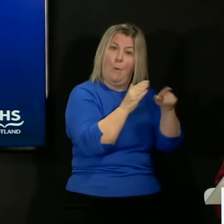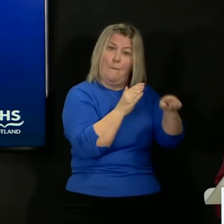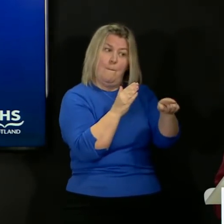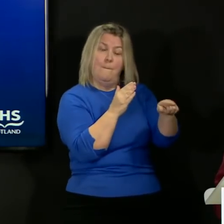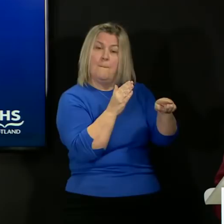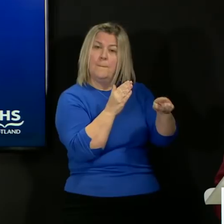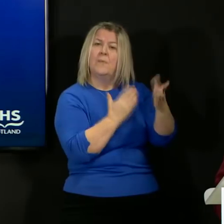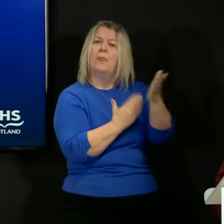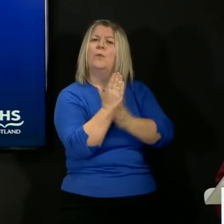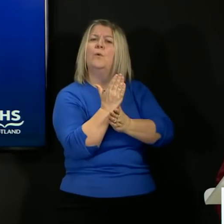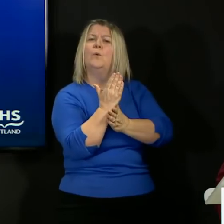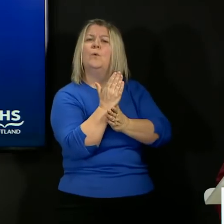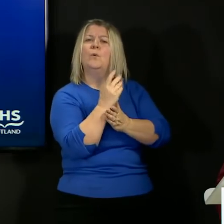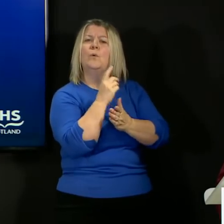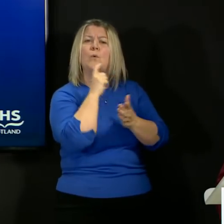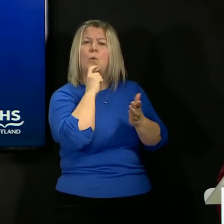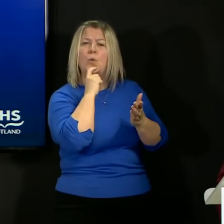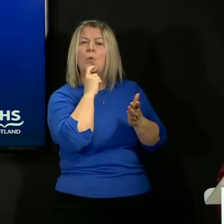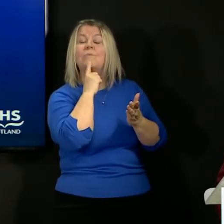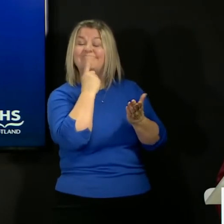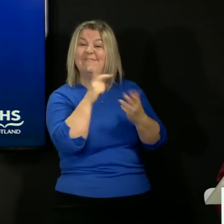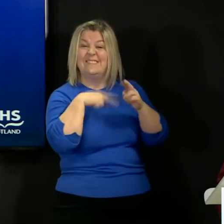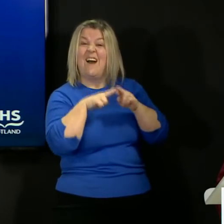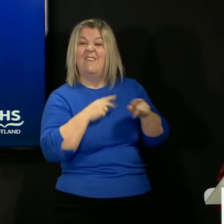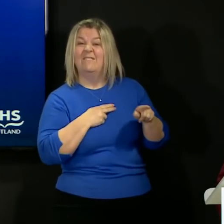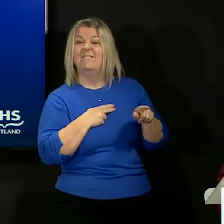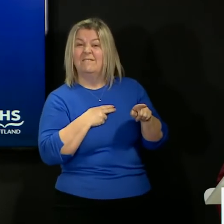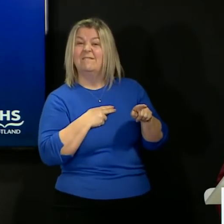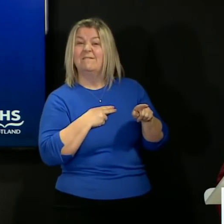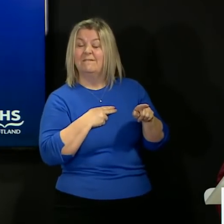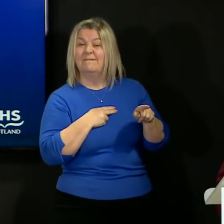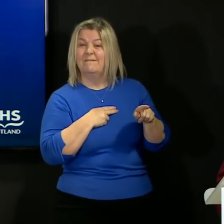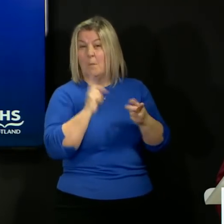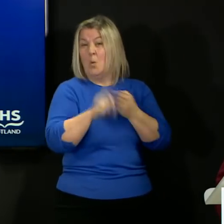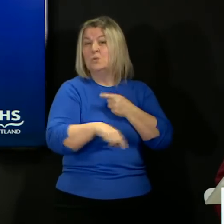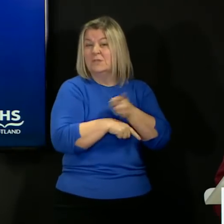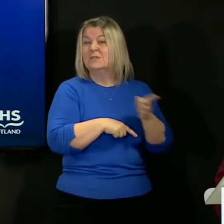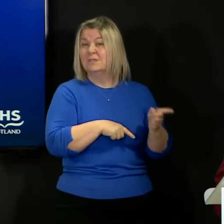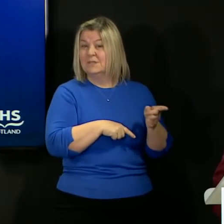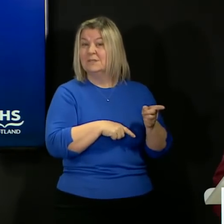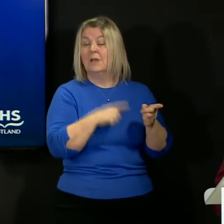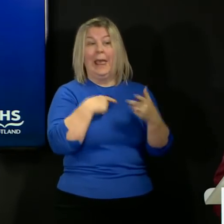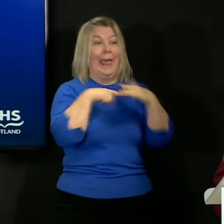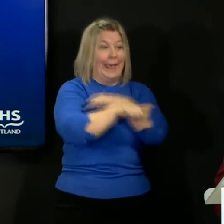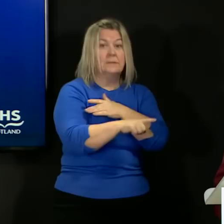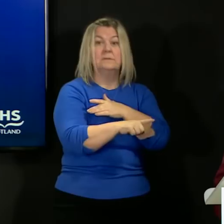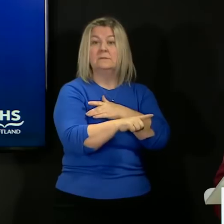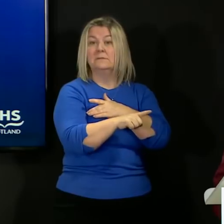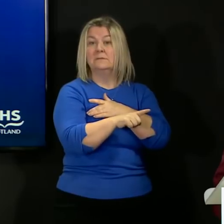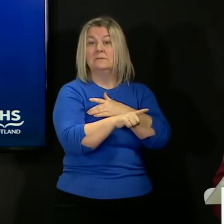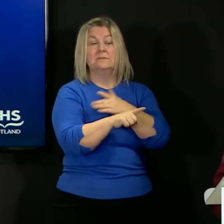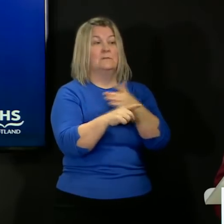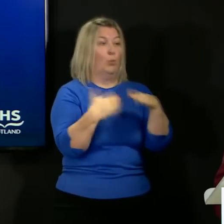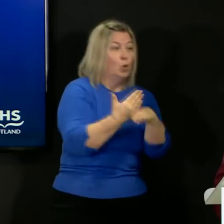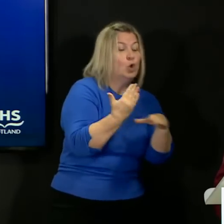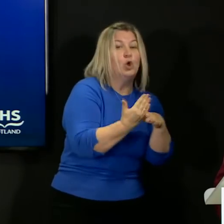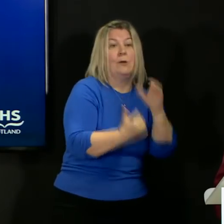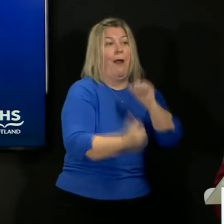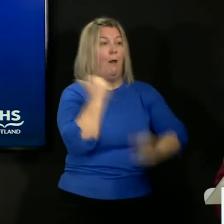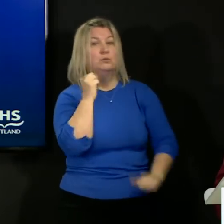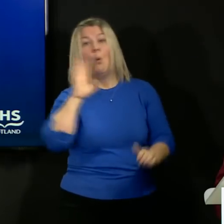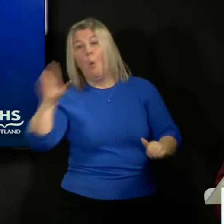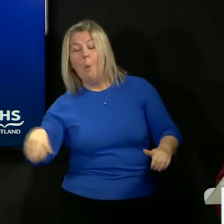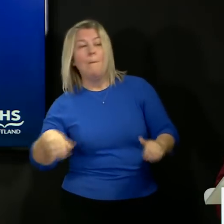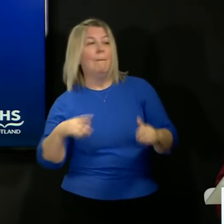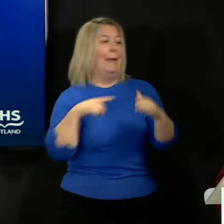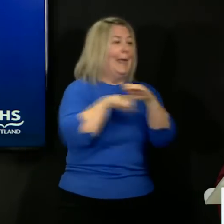be through those who work in the care home because they will be the people going in and out most from the community,